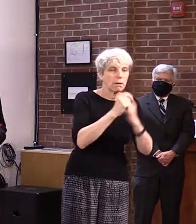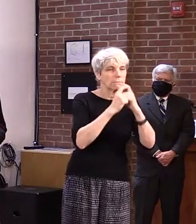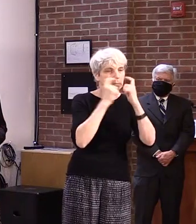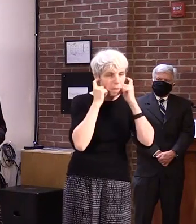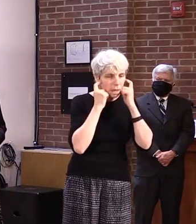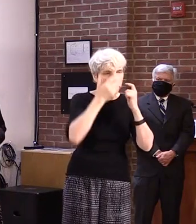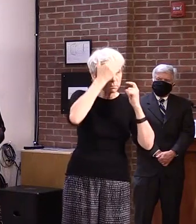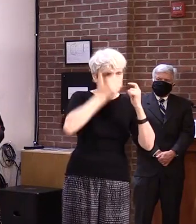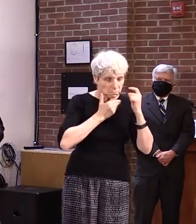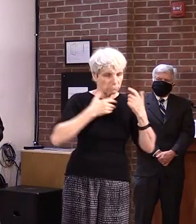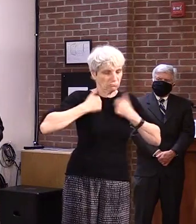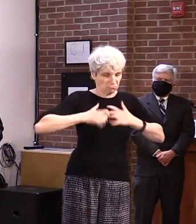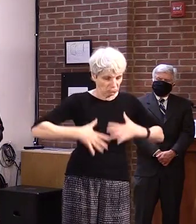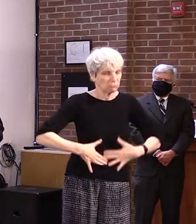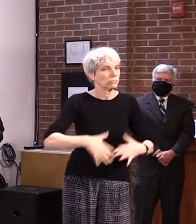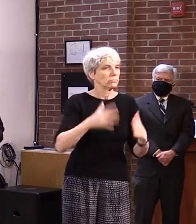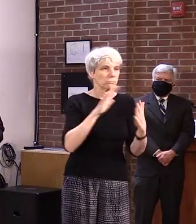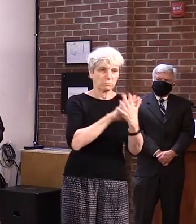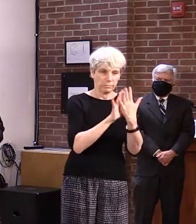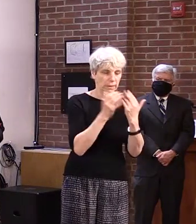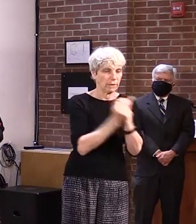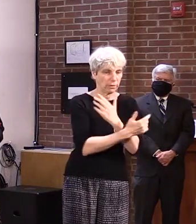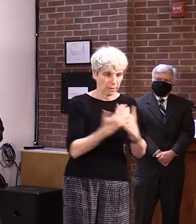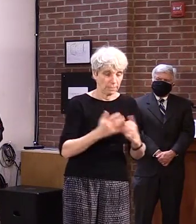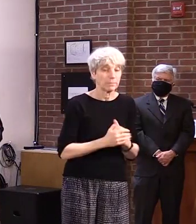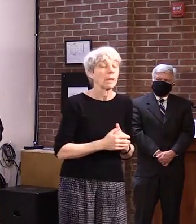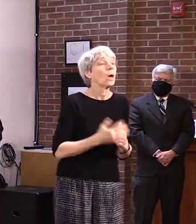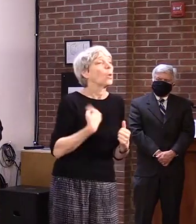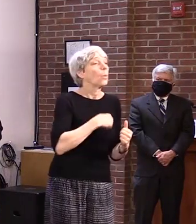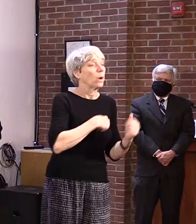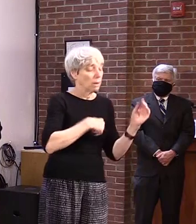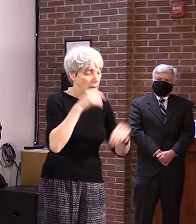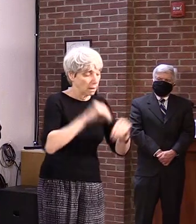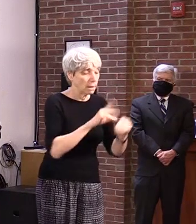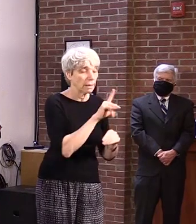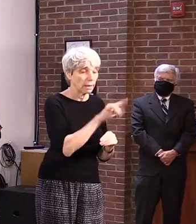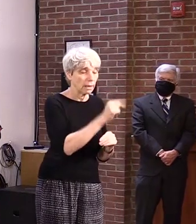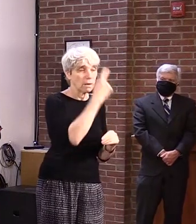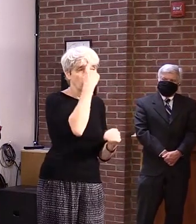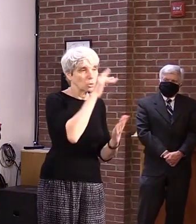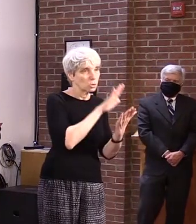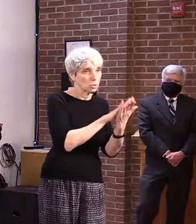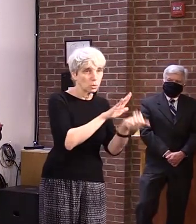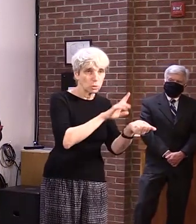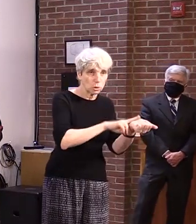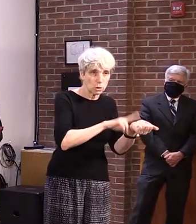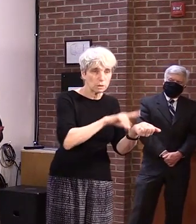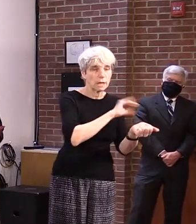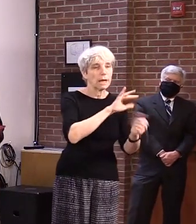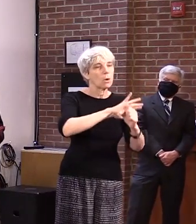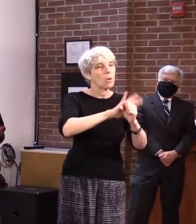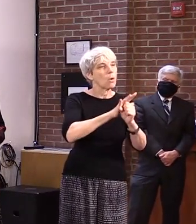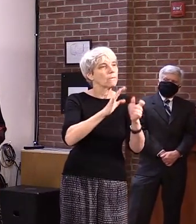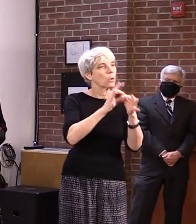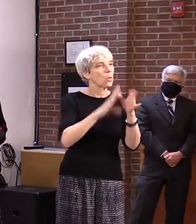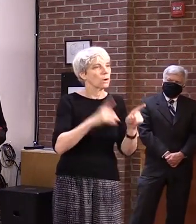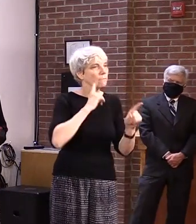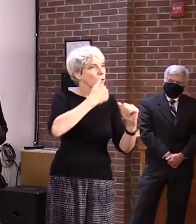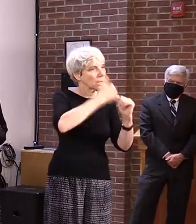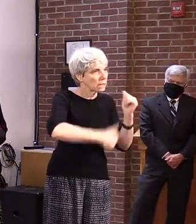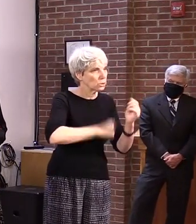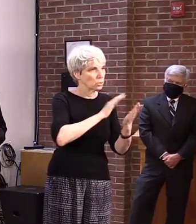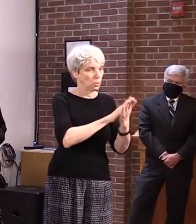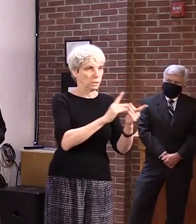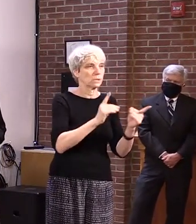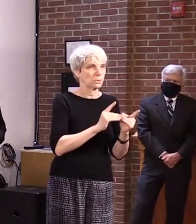We are currently running a distribution of specialized PPE kits for school nurses and district COVID-19 coordinators to make sure nurses